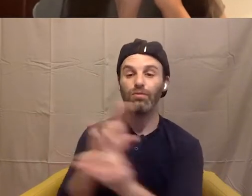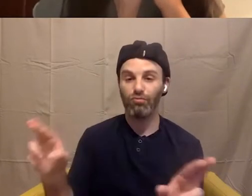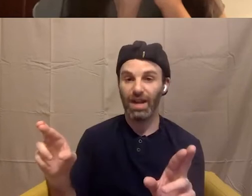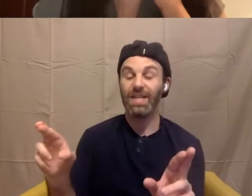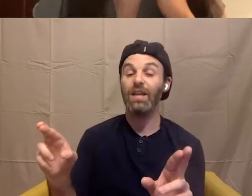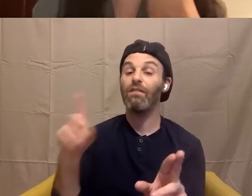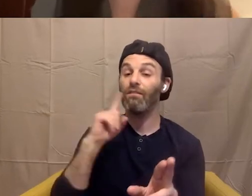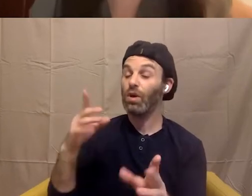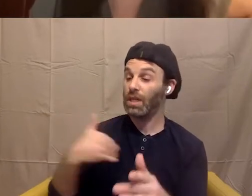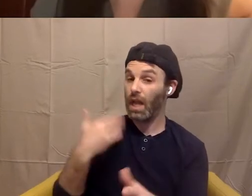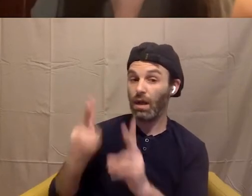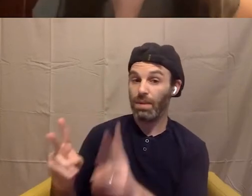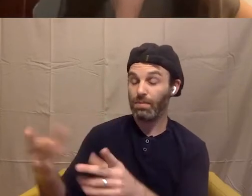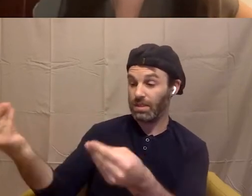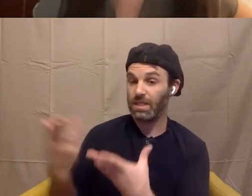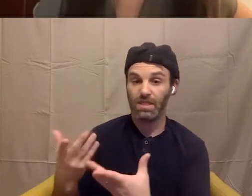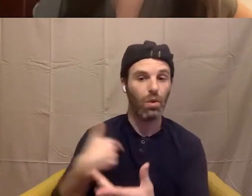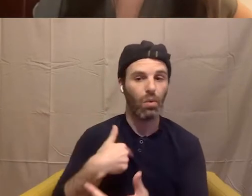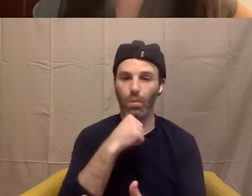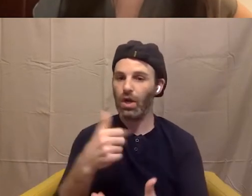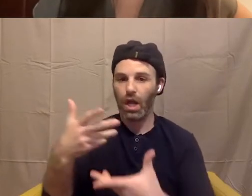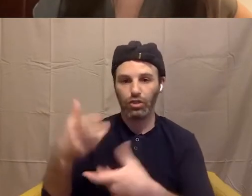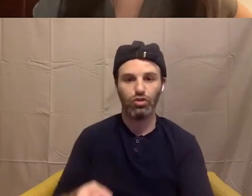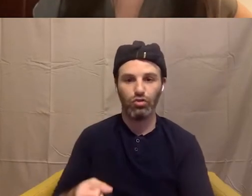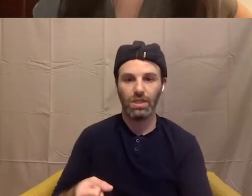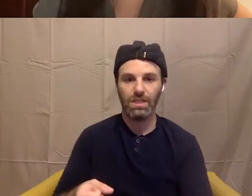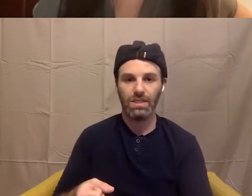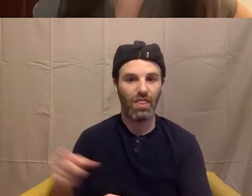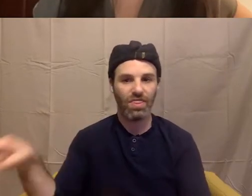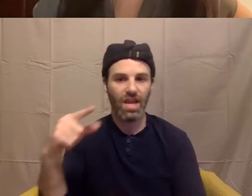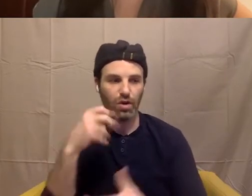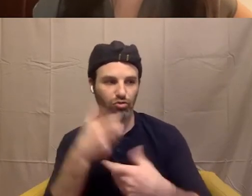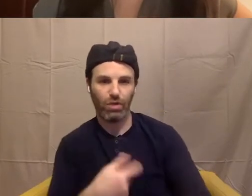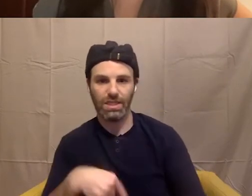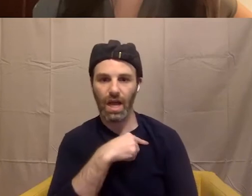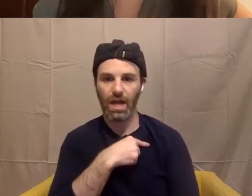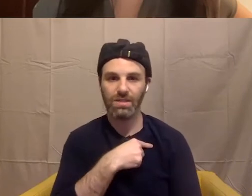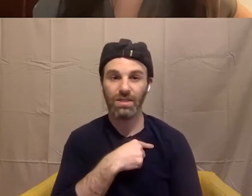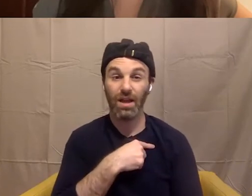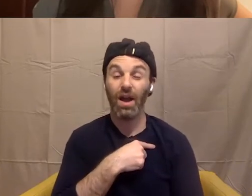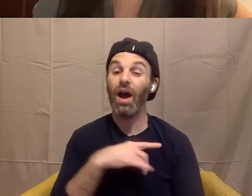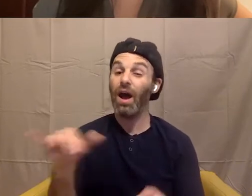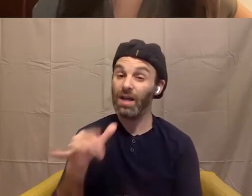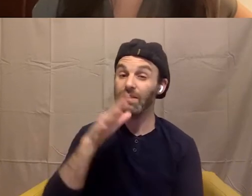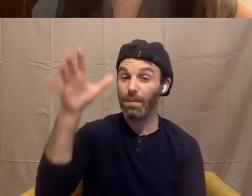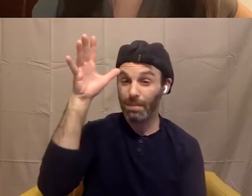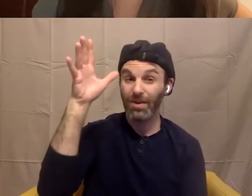moments when we are not trustworthy. And I can tell you for sure, you know, you asked this question about being a parent, like that will be incredibly hard for me, right?